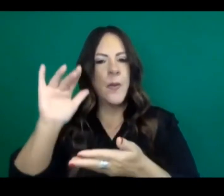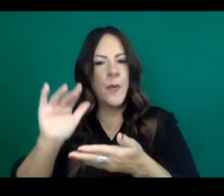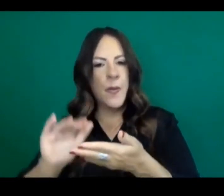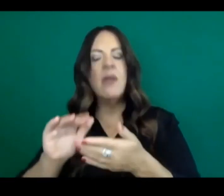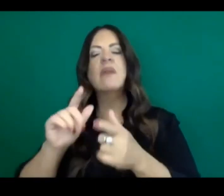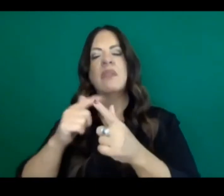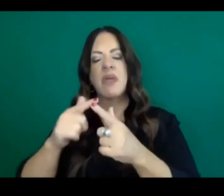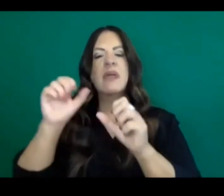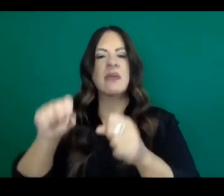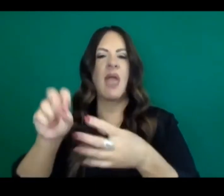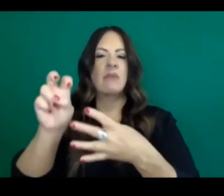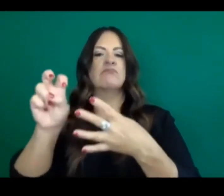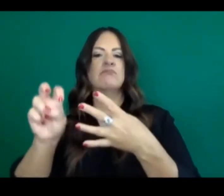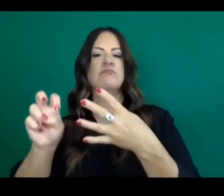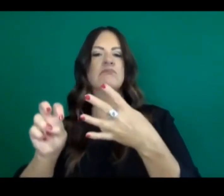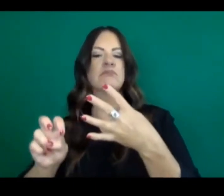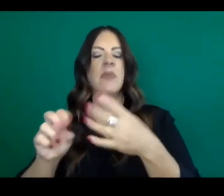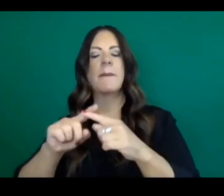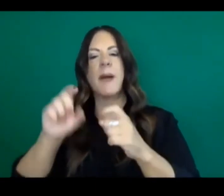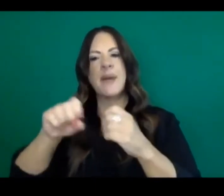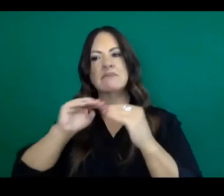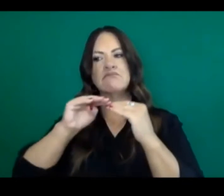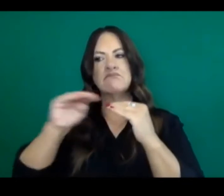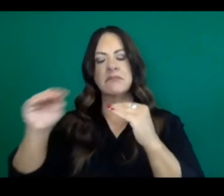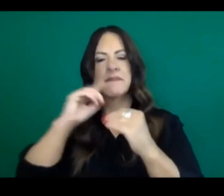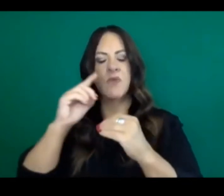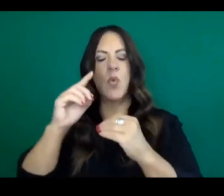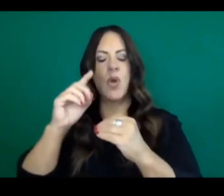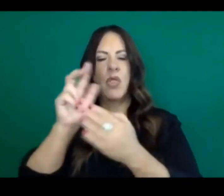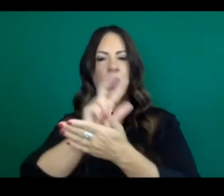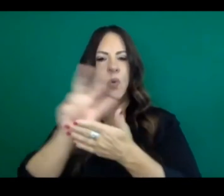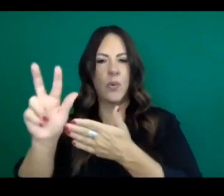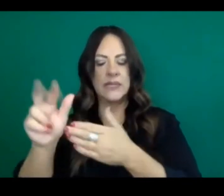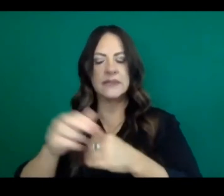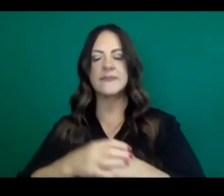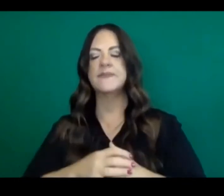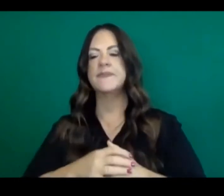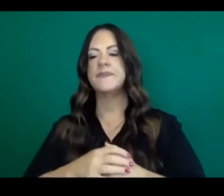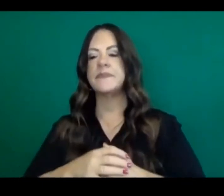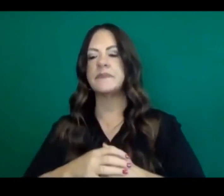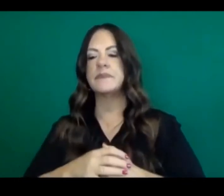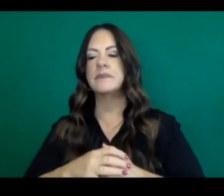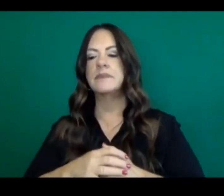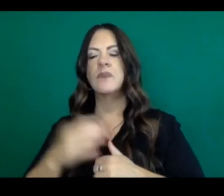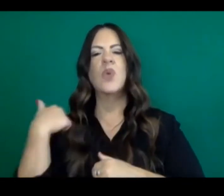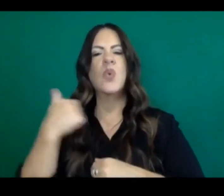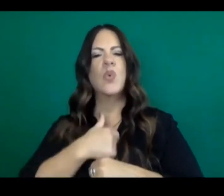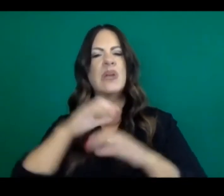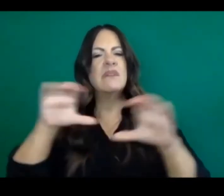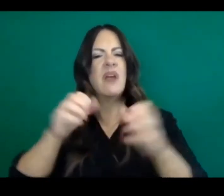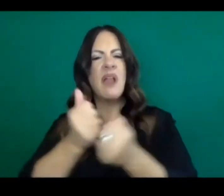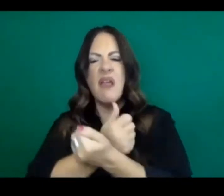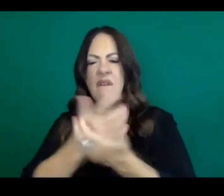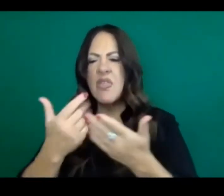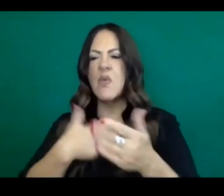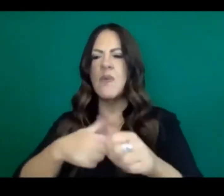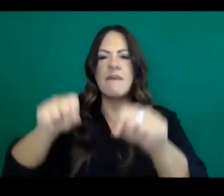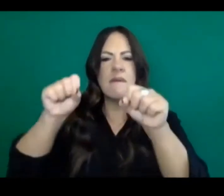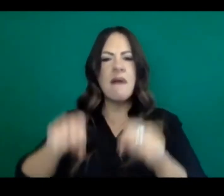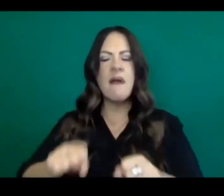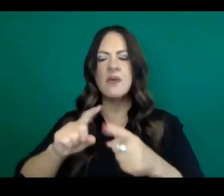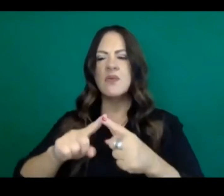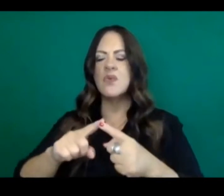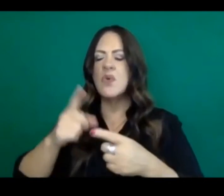to have more of their operations back, that we have done what we can to really decrease the